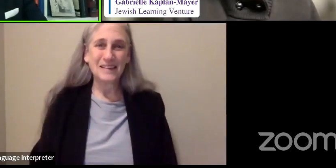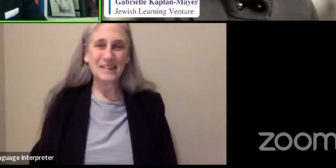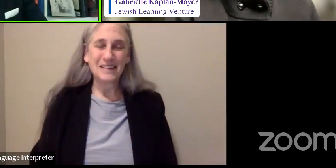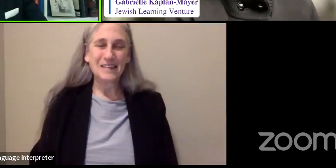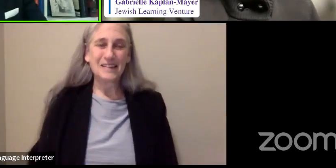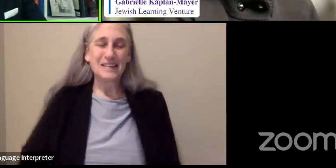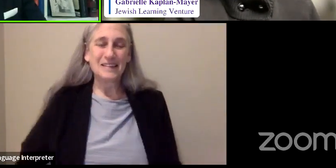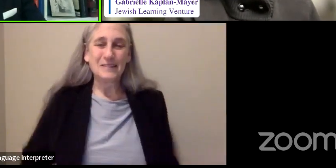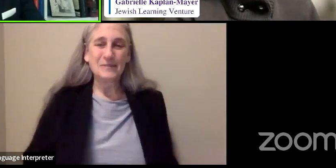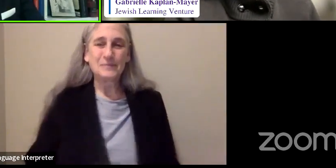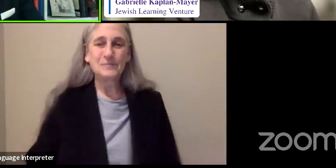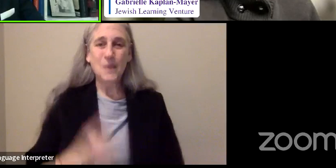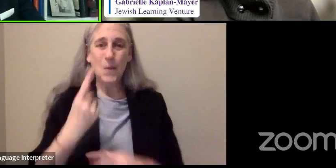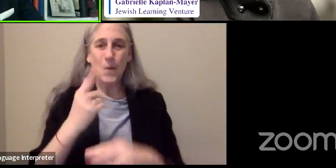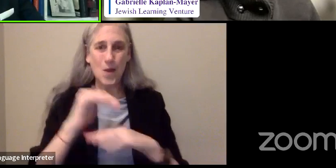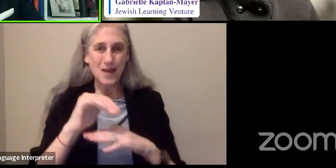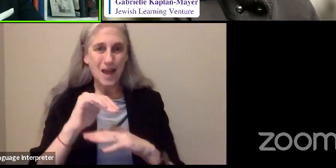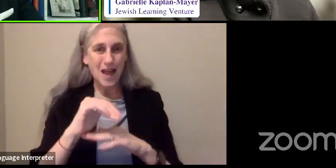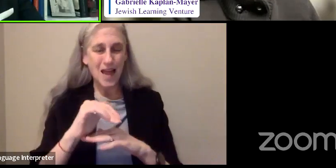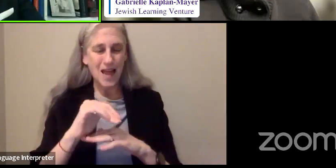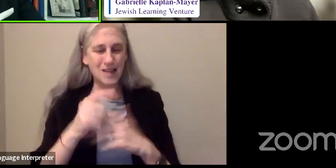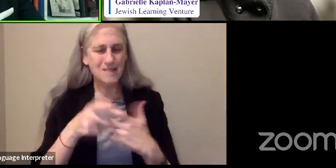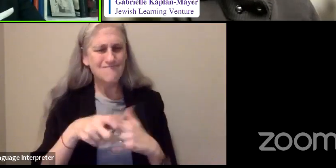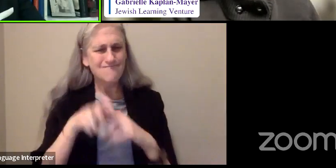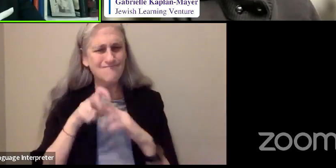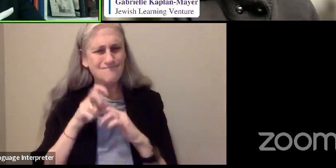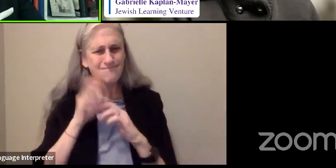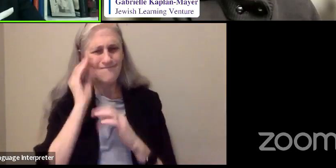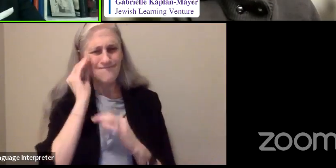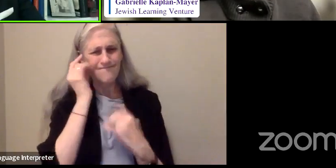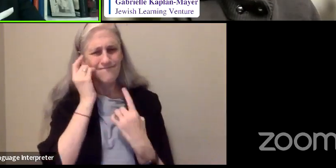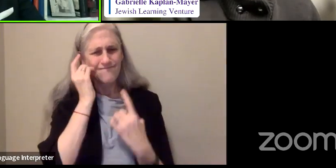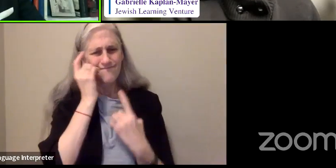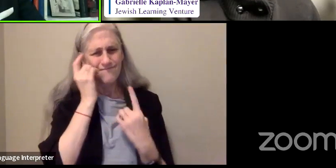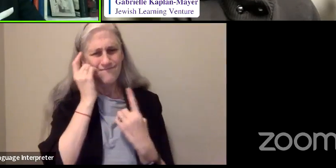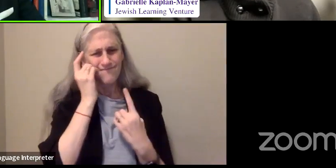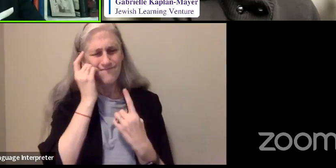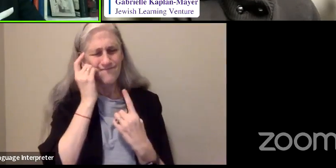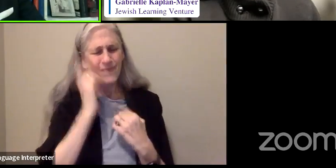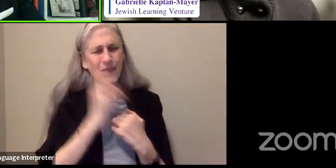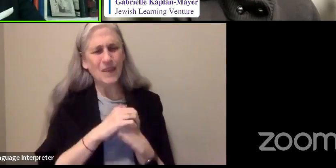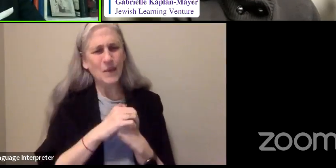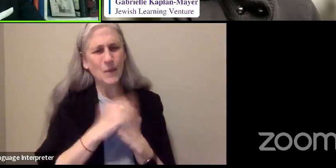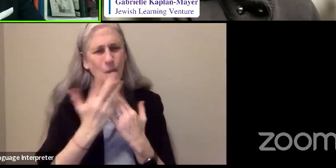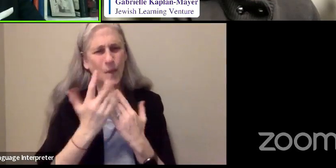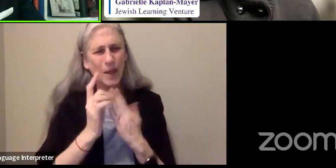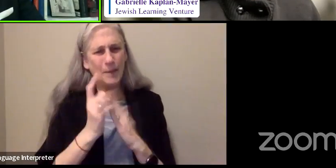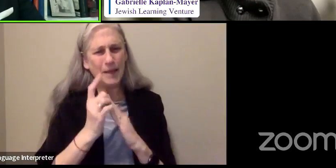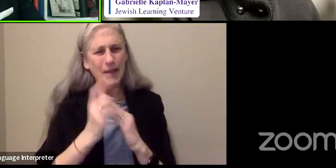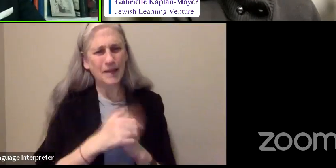And one night I sat back and I said, wait a minute.